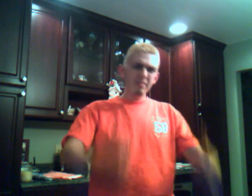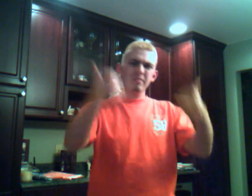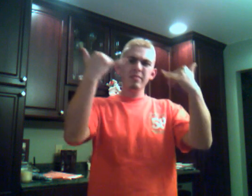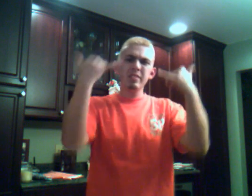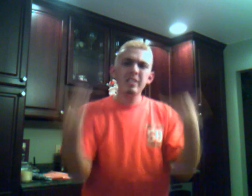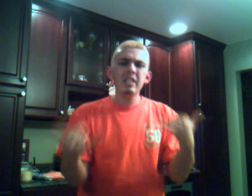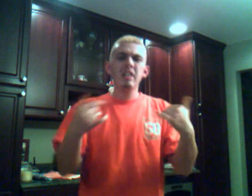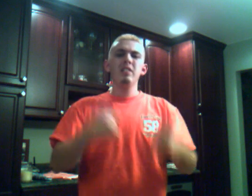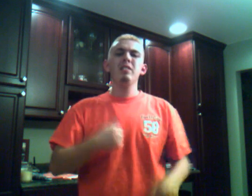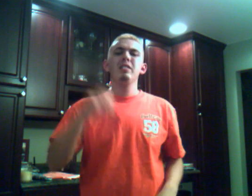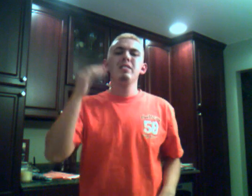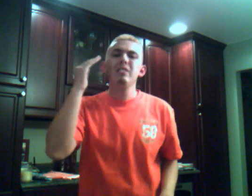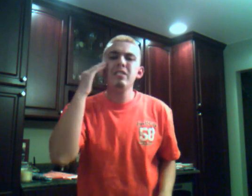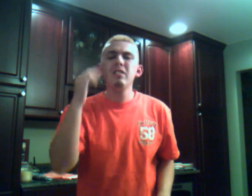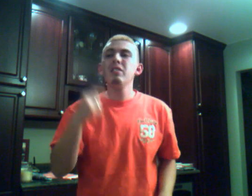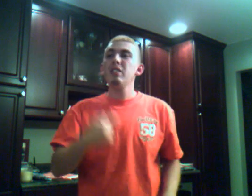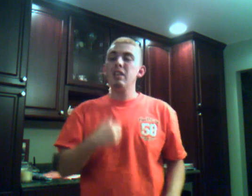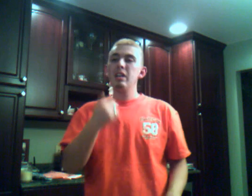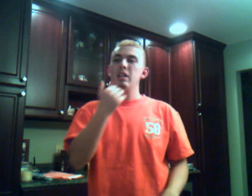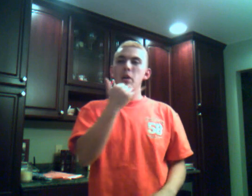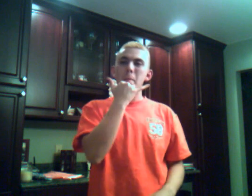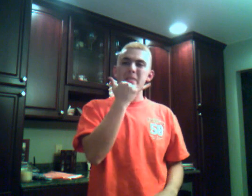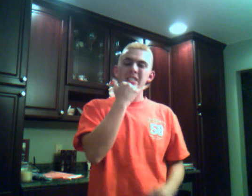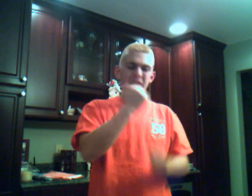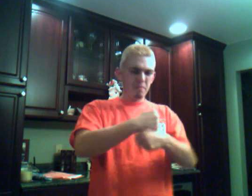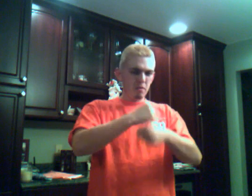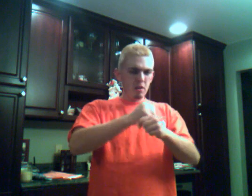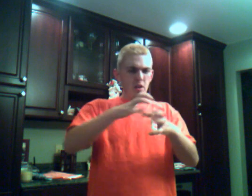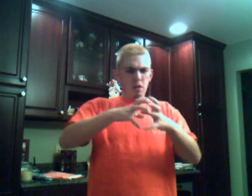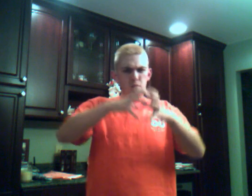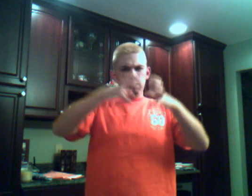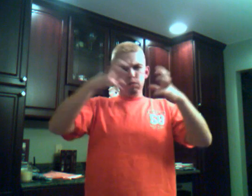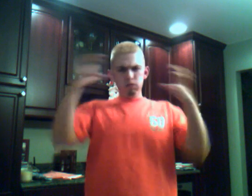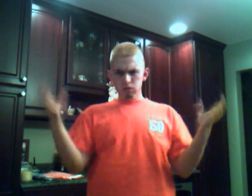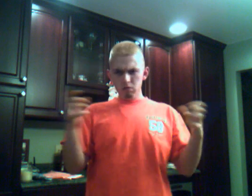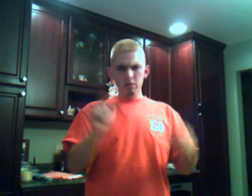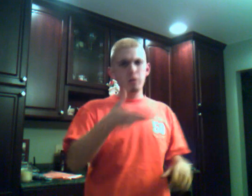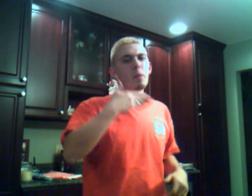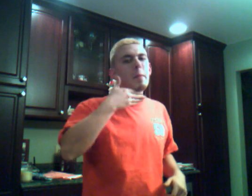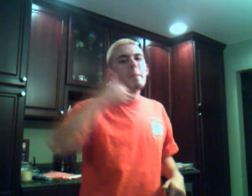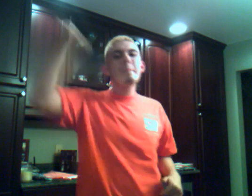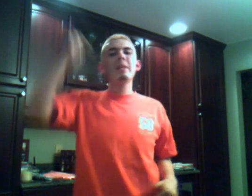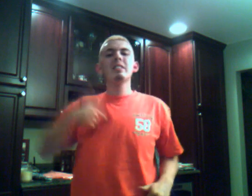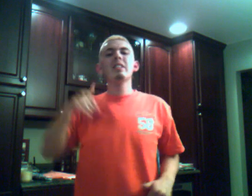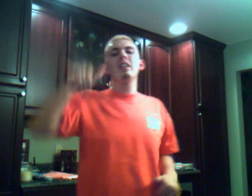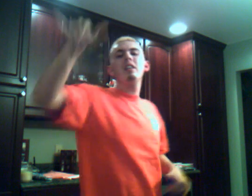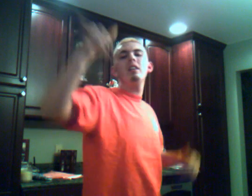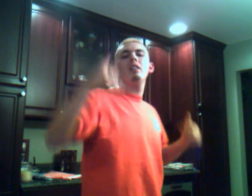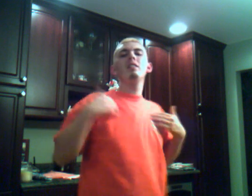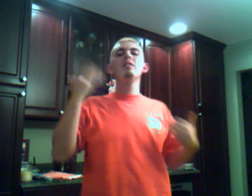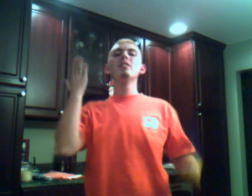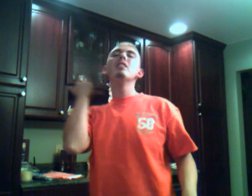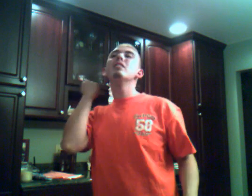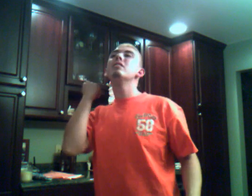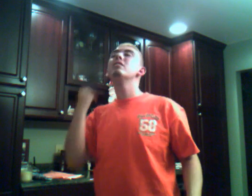Now I know I messed up that you were the best I ever had